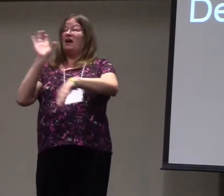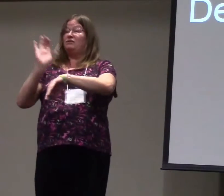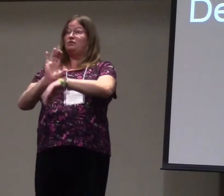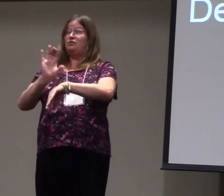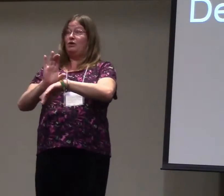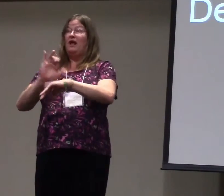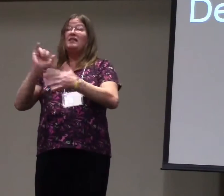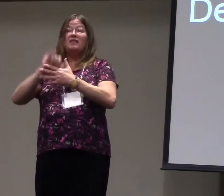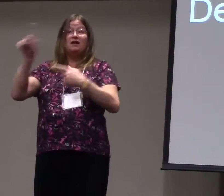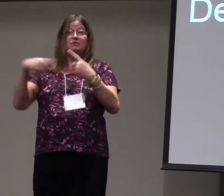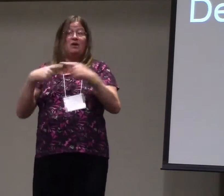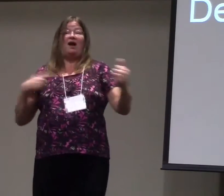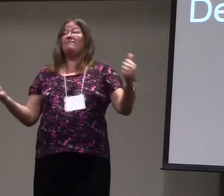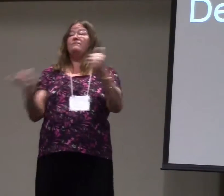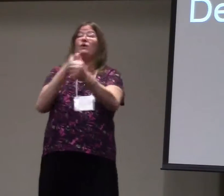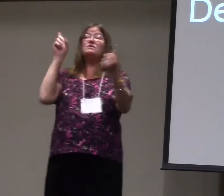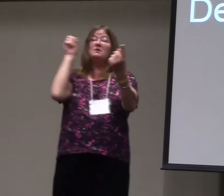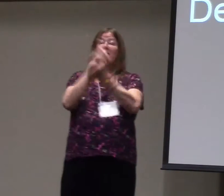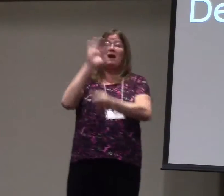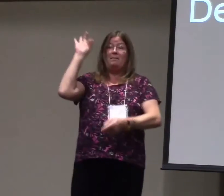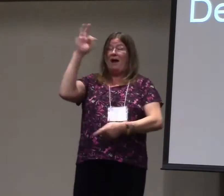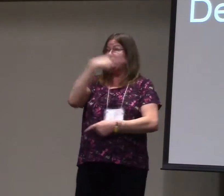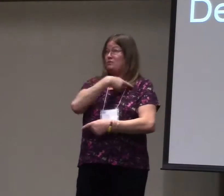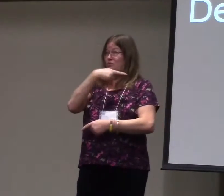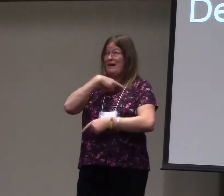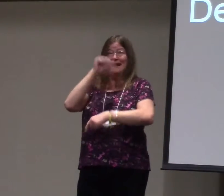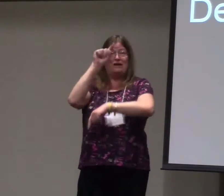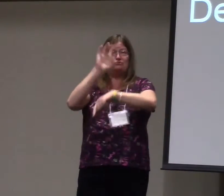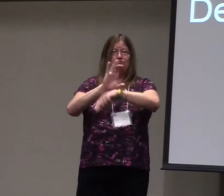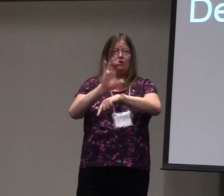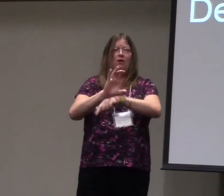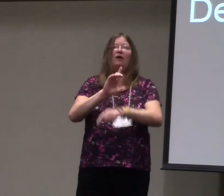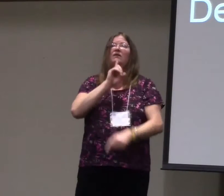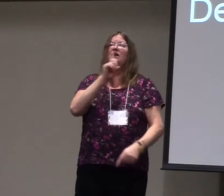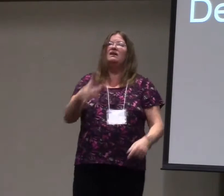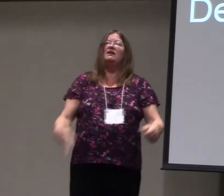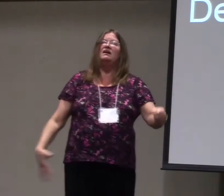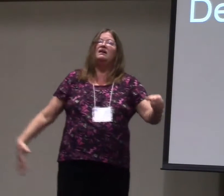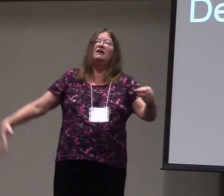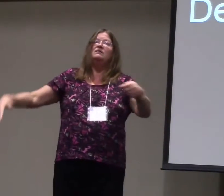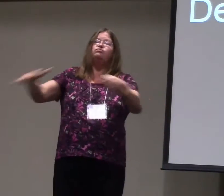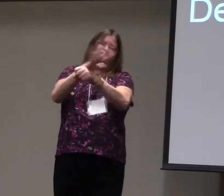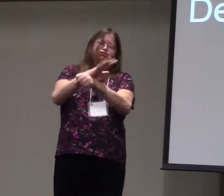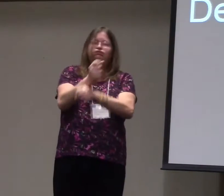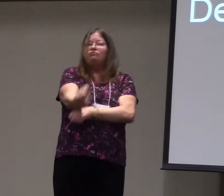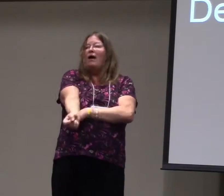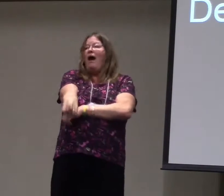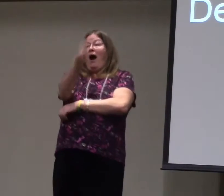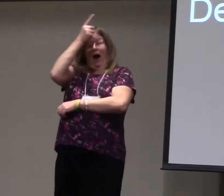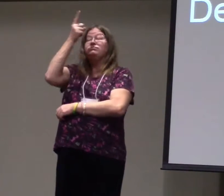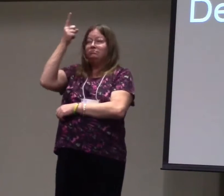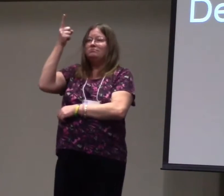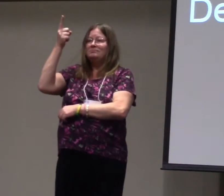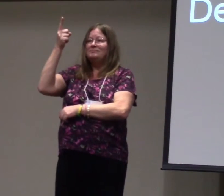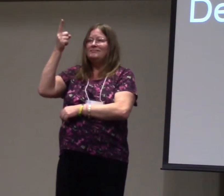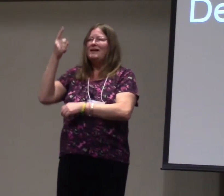And when I moved, would be able to tell me to a deaf church. was a pastor to a great teacher. I was a fool of my mom.